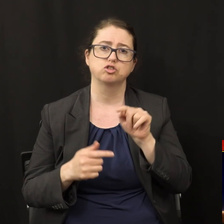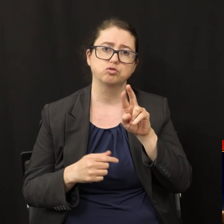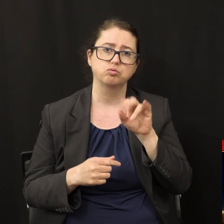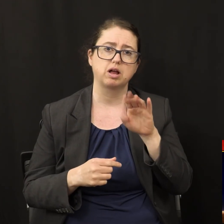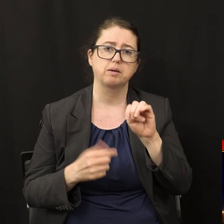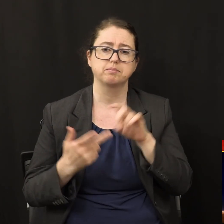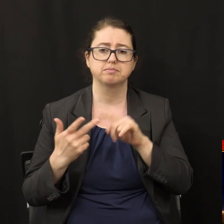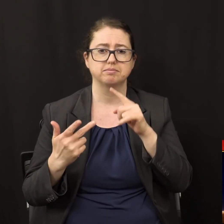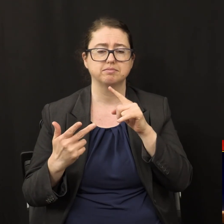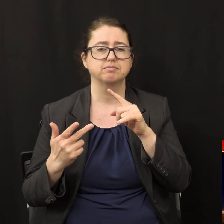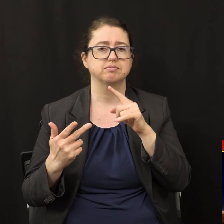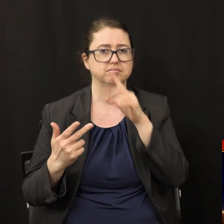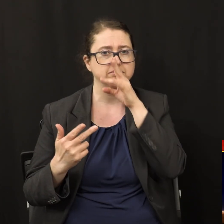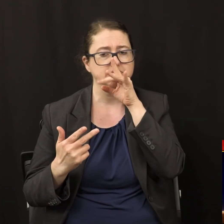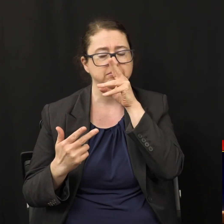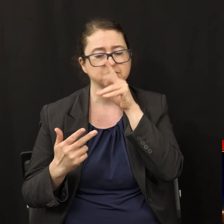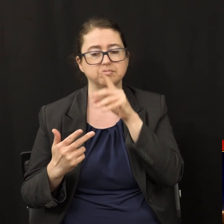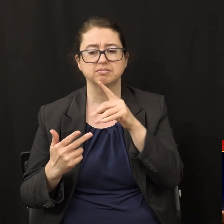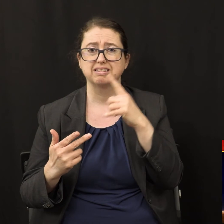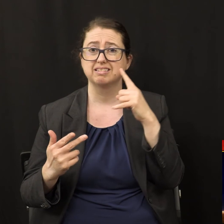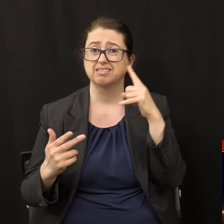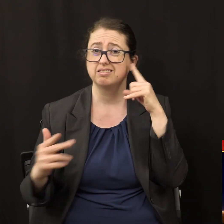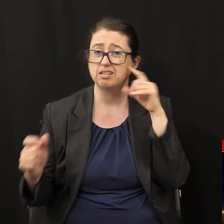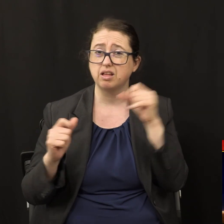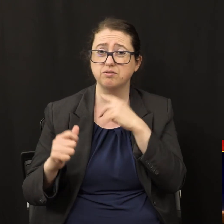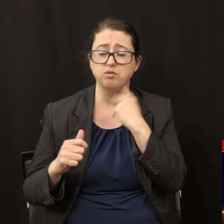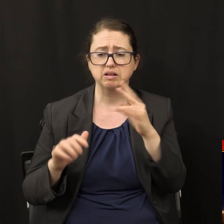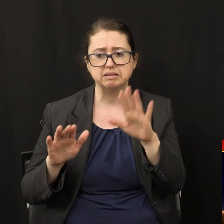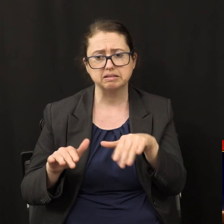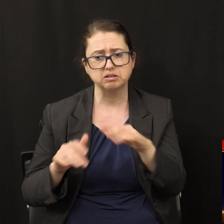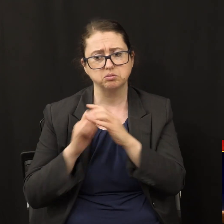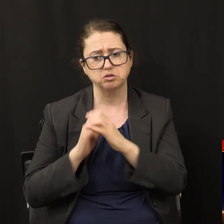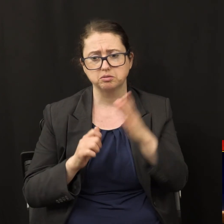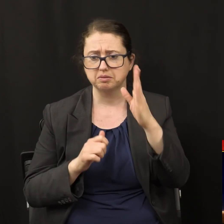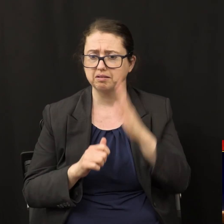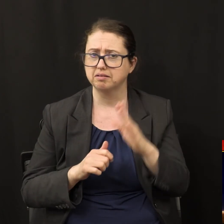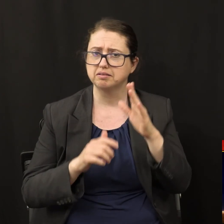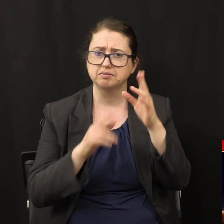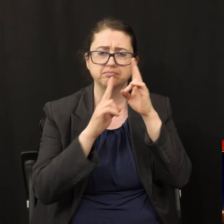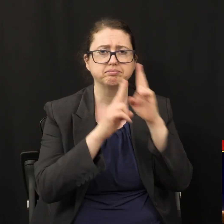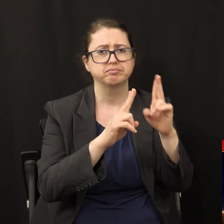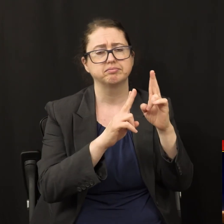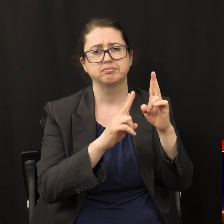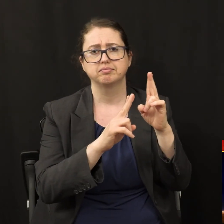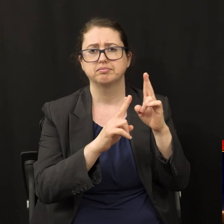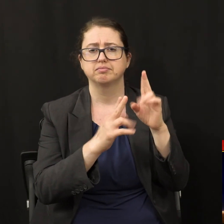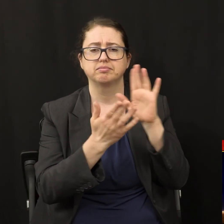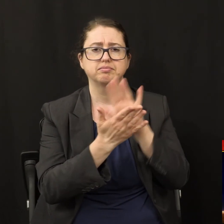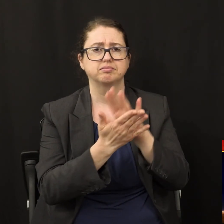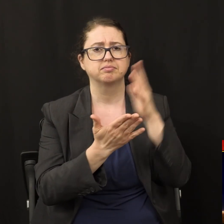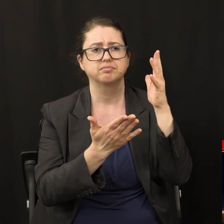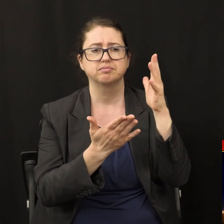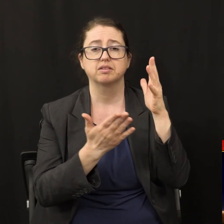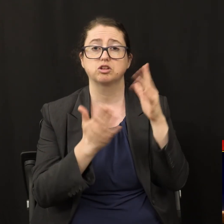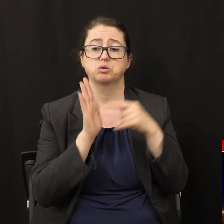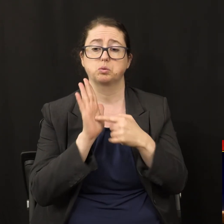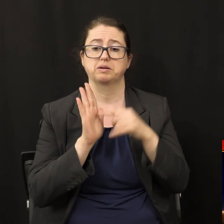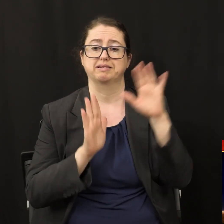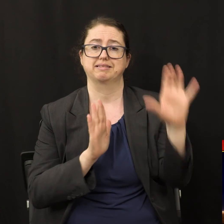saying with a loud voice fear God and give glory to him which means to reflect his character for the hour of his judgment